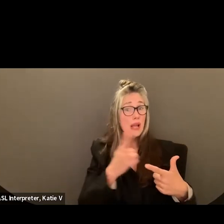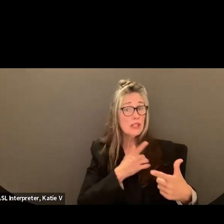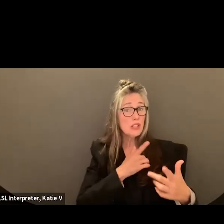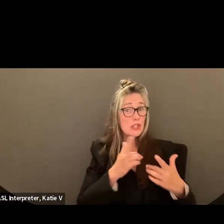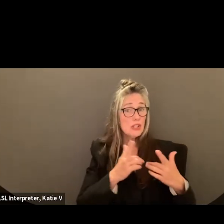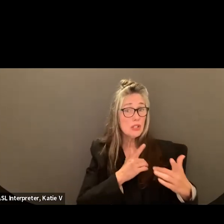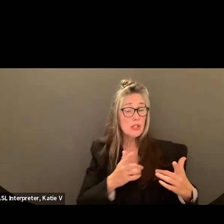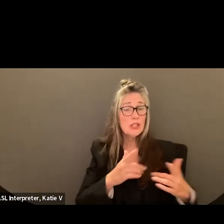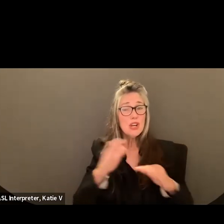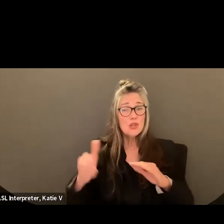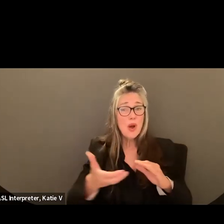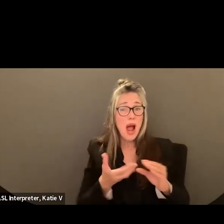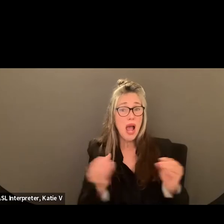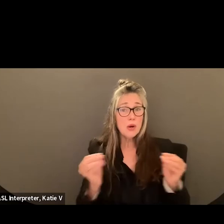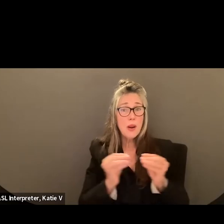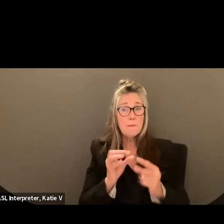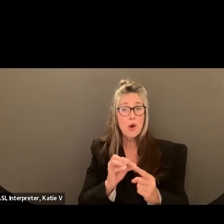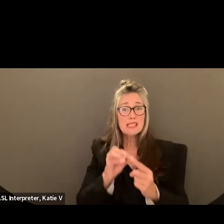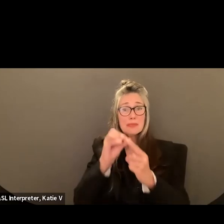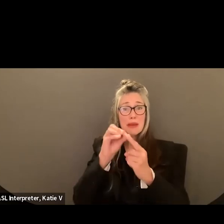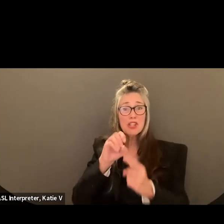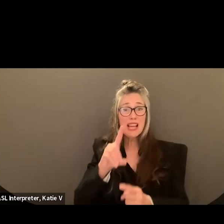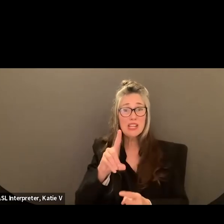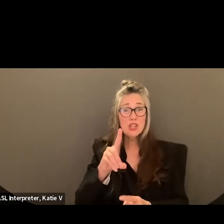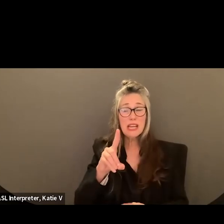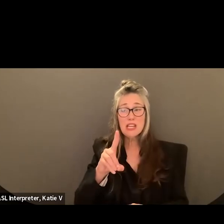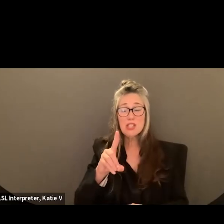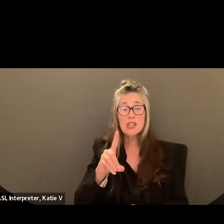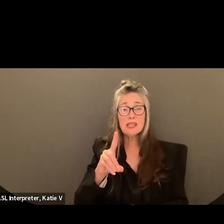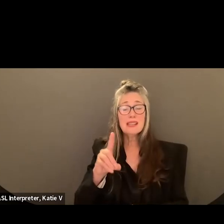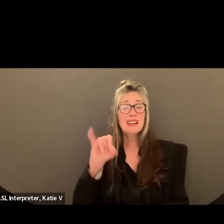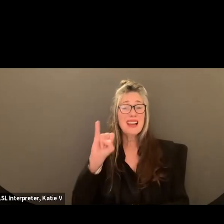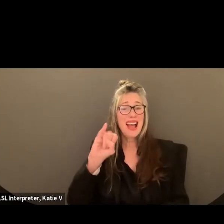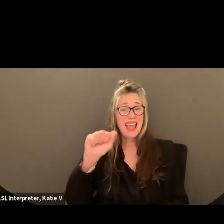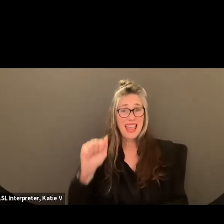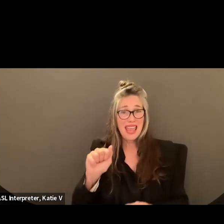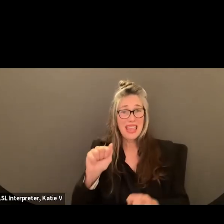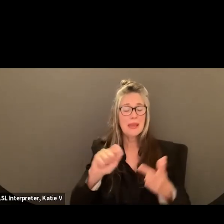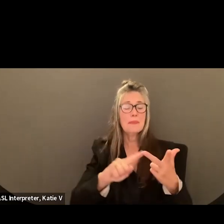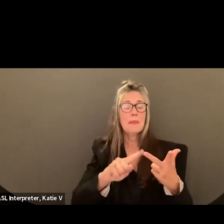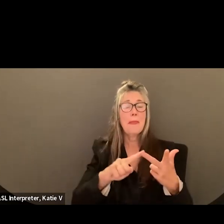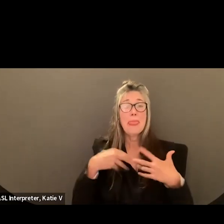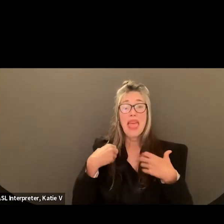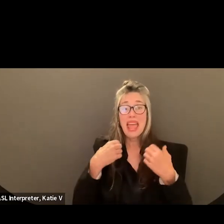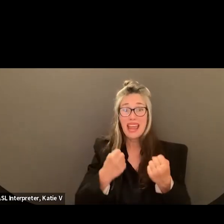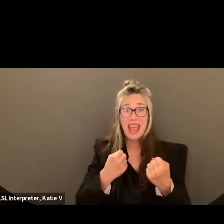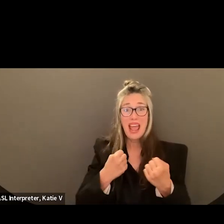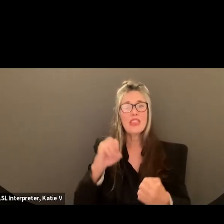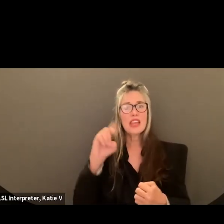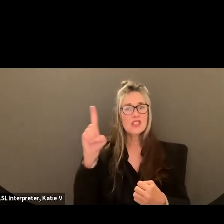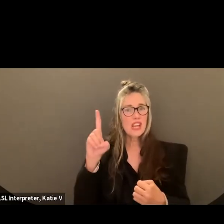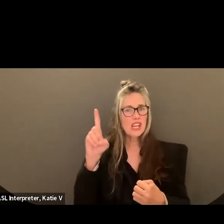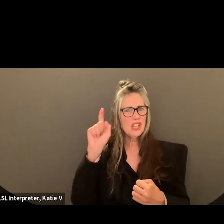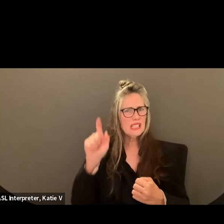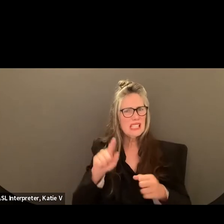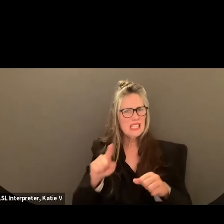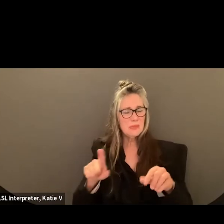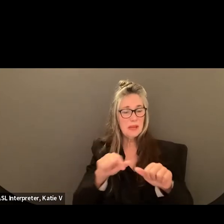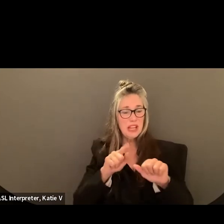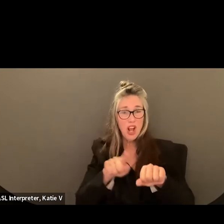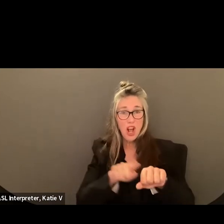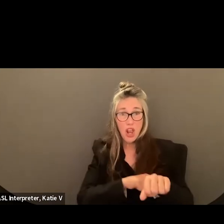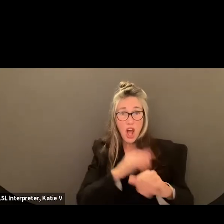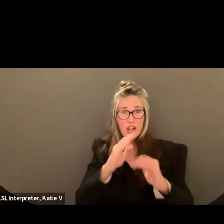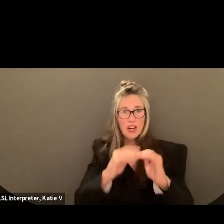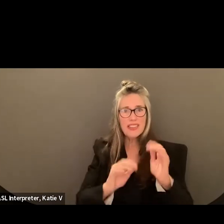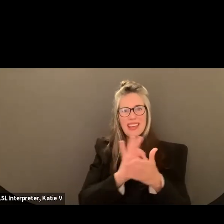paraeducators. One concern about health education needing to be longer than just nine weeks, especially with